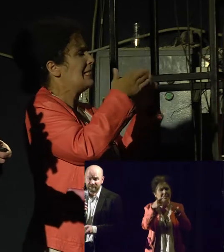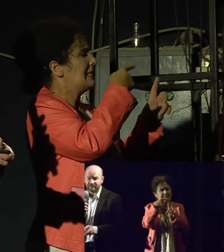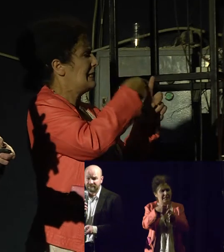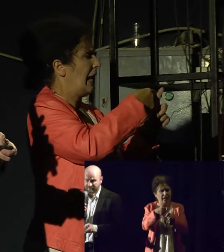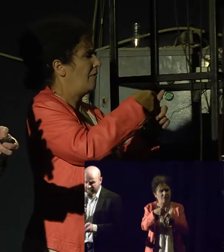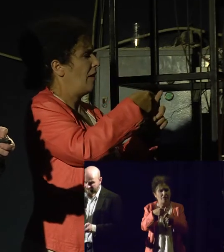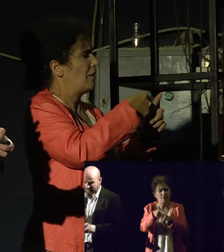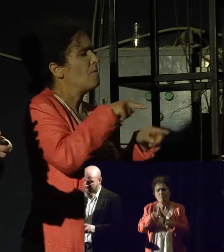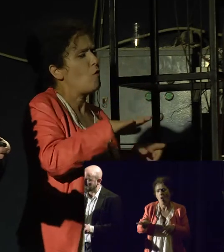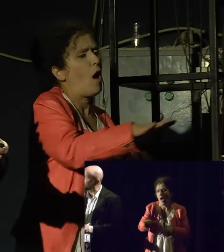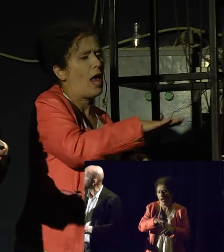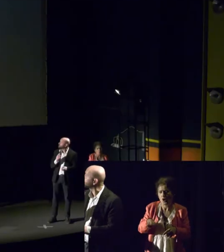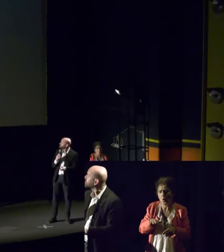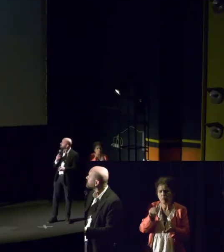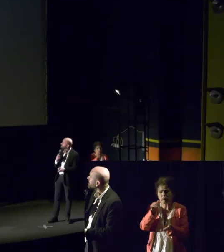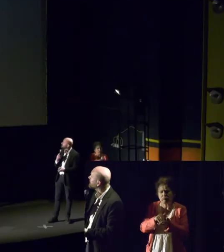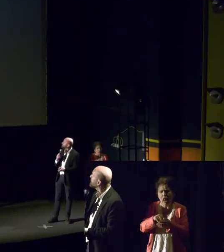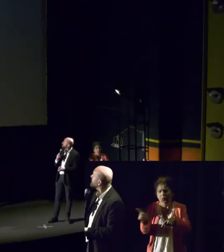in the United States and Latin America.